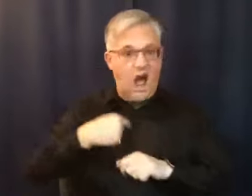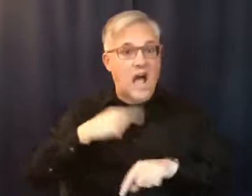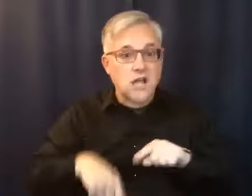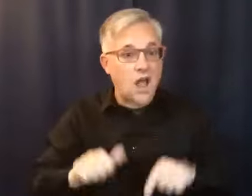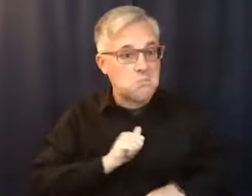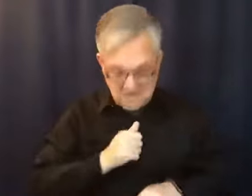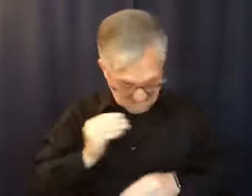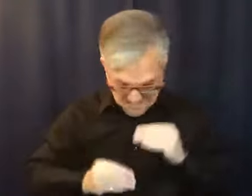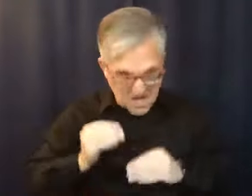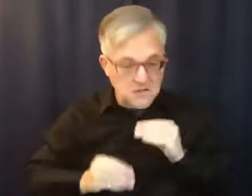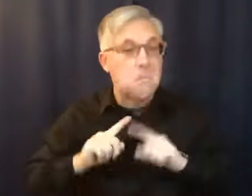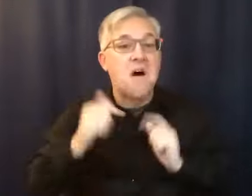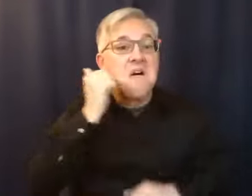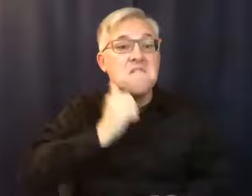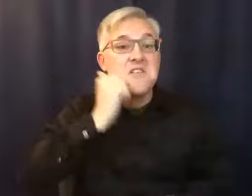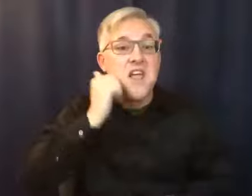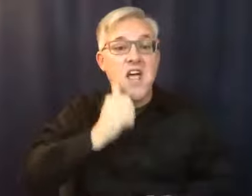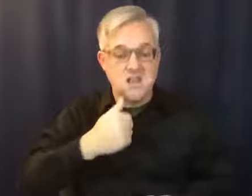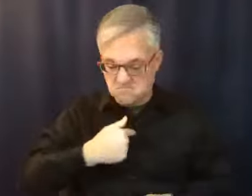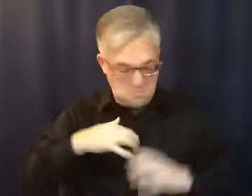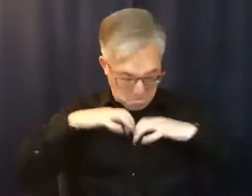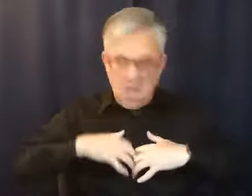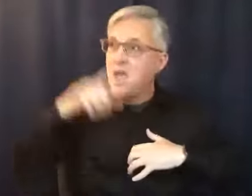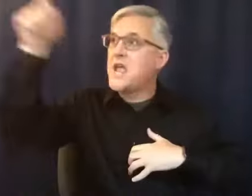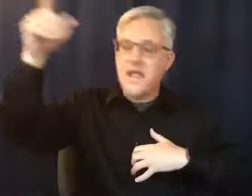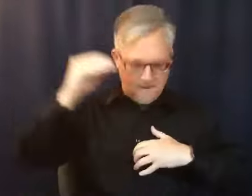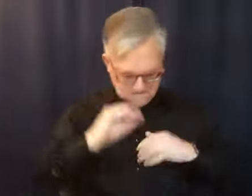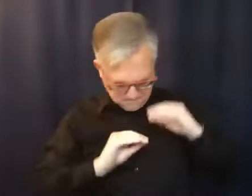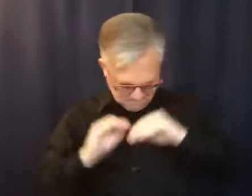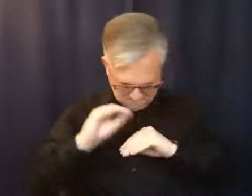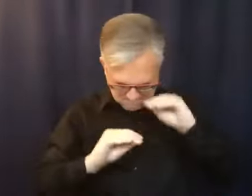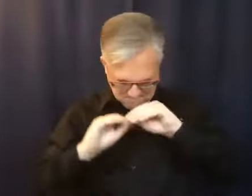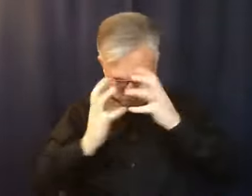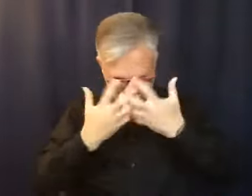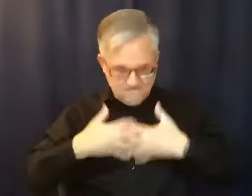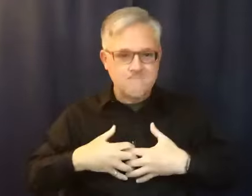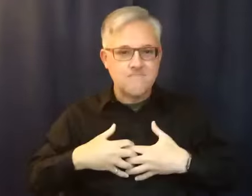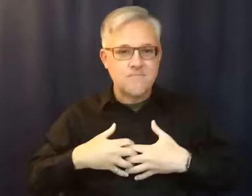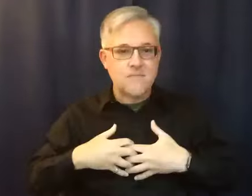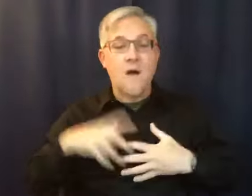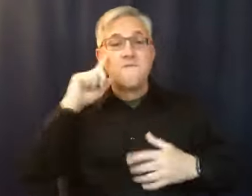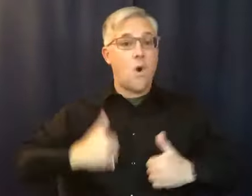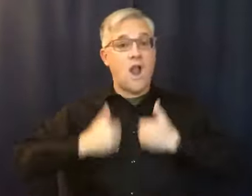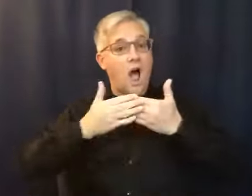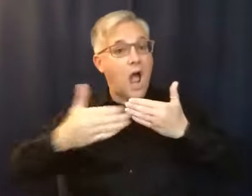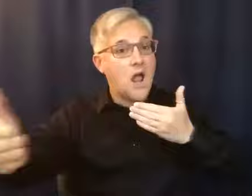a daily basis. Not for life. Just give us this day our daily bread. Because I only need covered